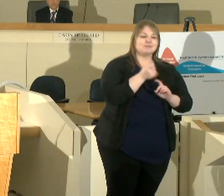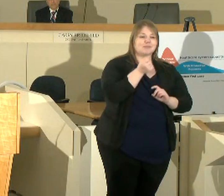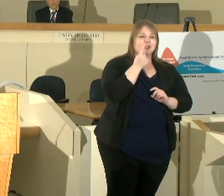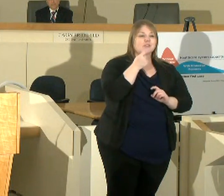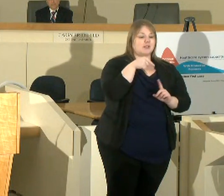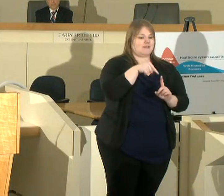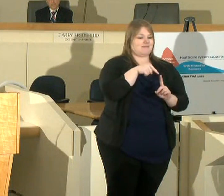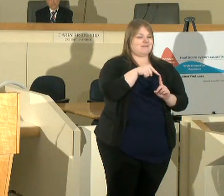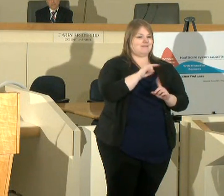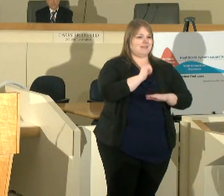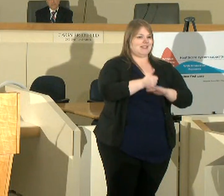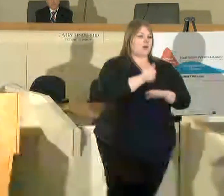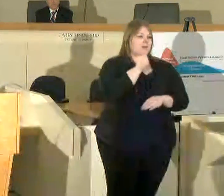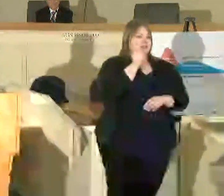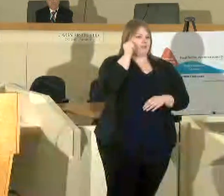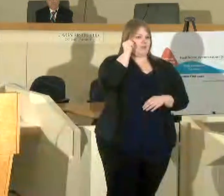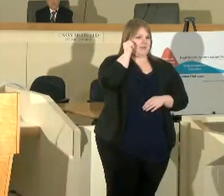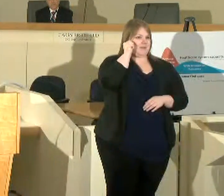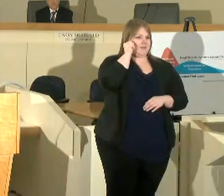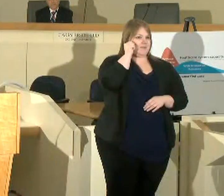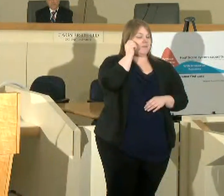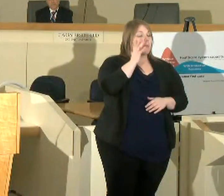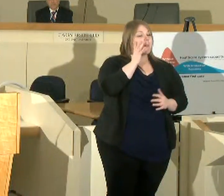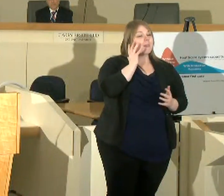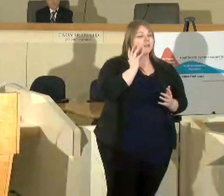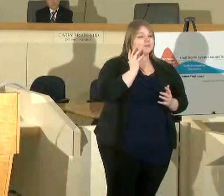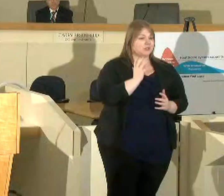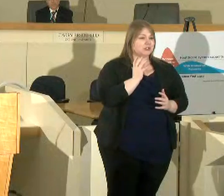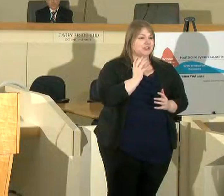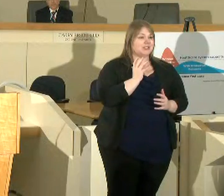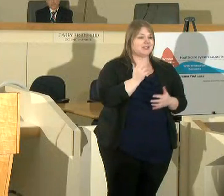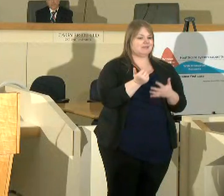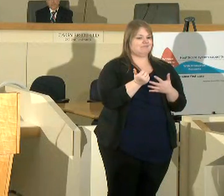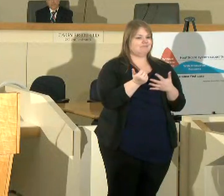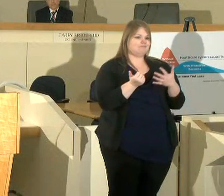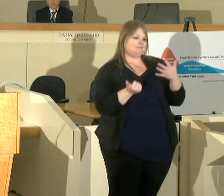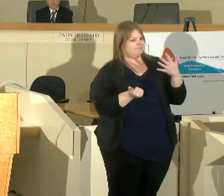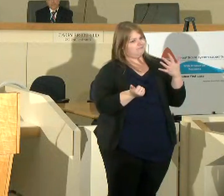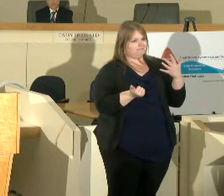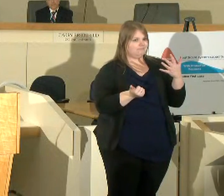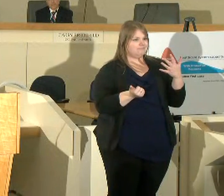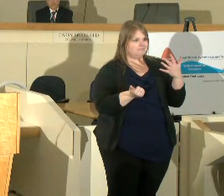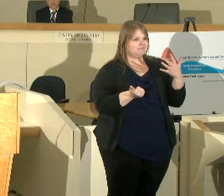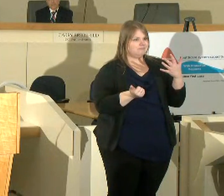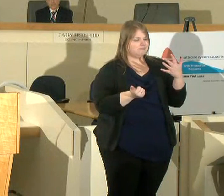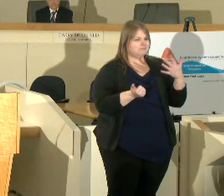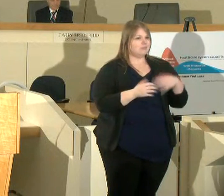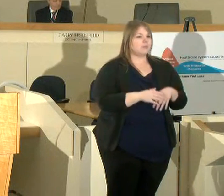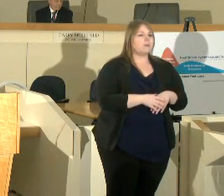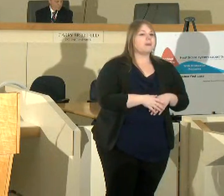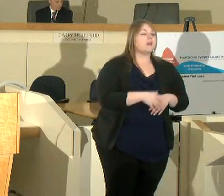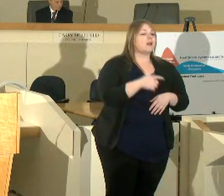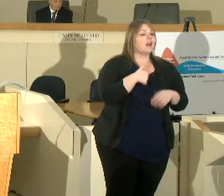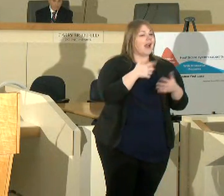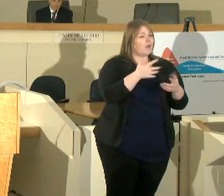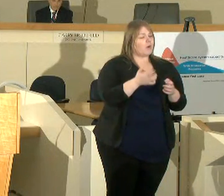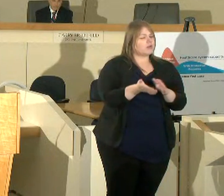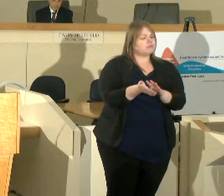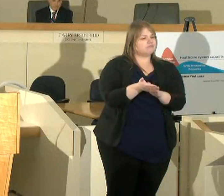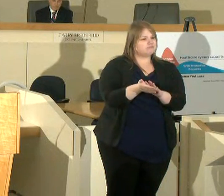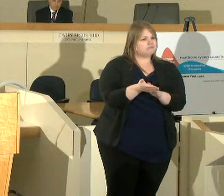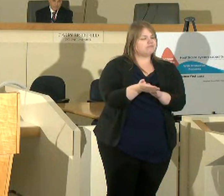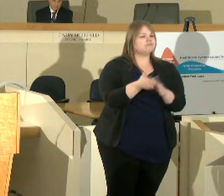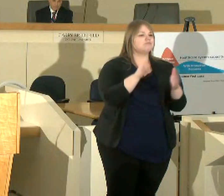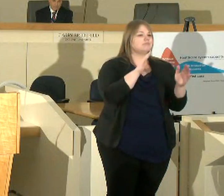did so yesterday and unfortunately will be at the back of the back pack i want to applaud the